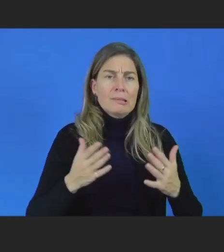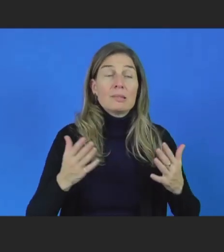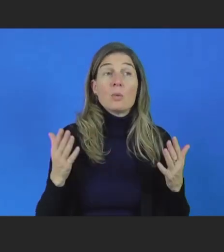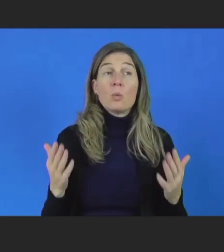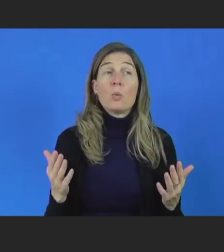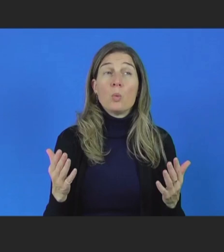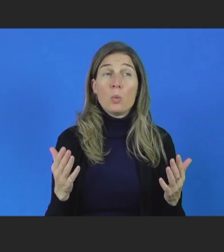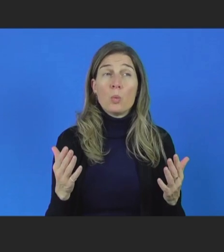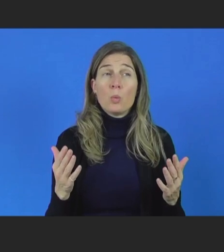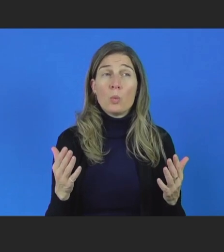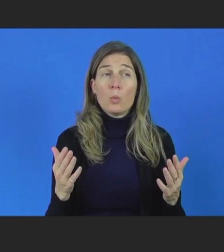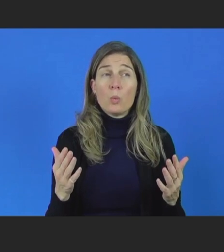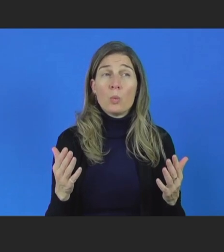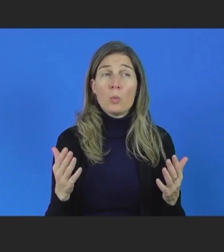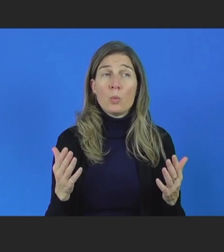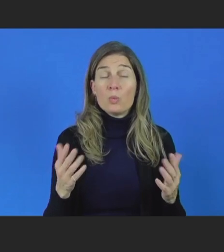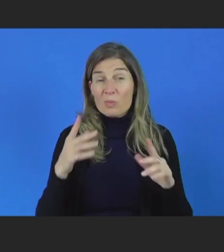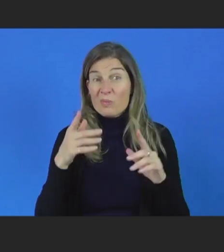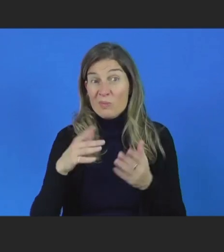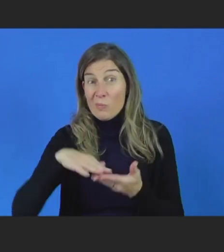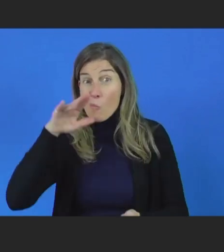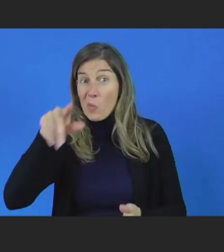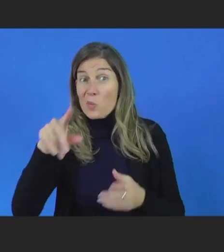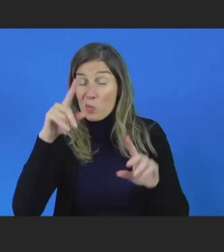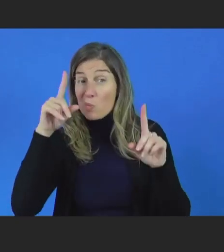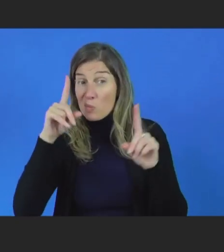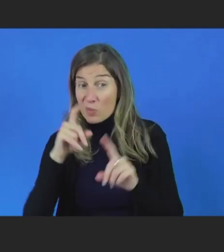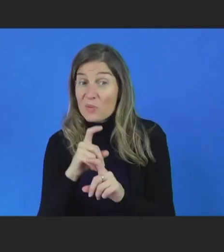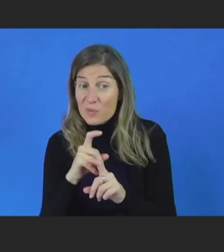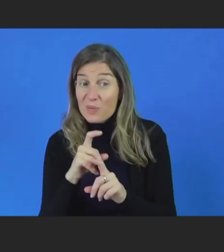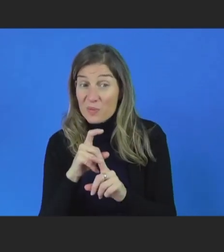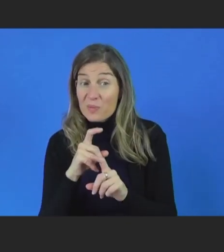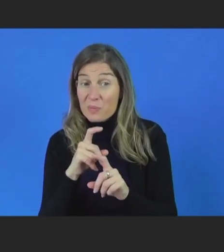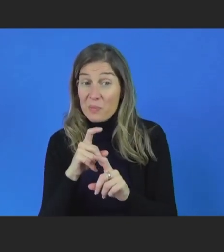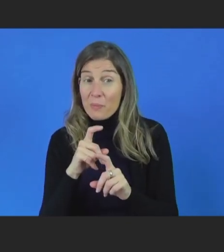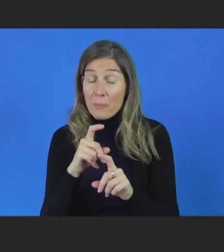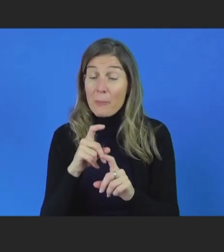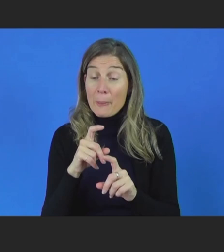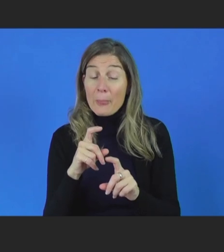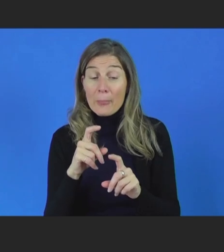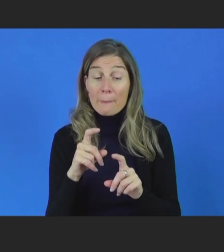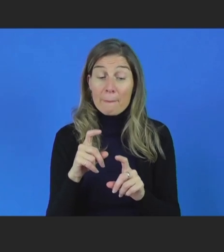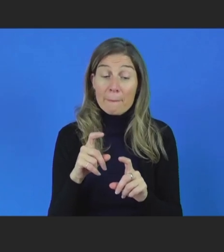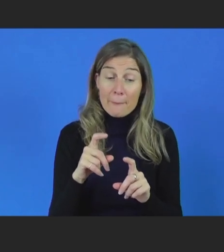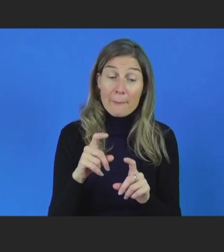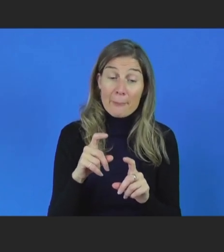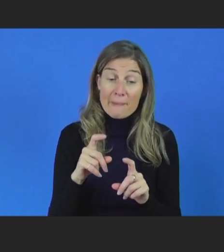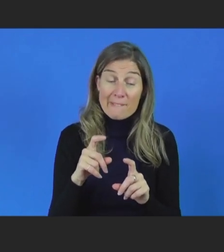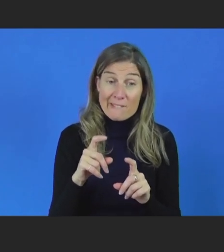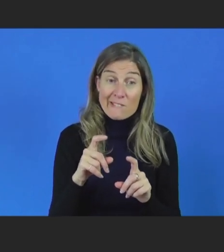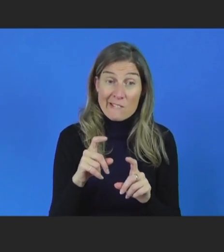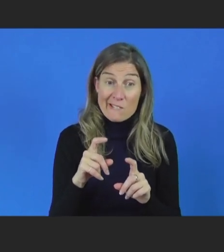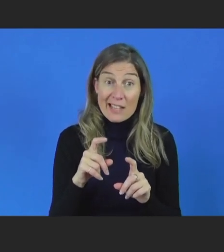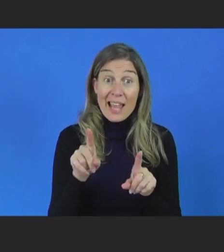That it is often a tougher thing for them to do and many aspects, especially in